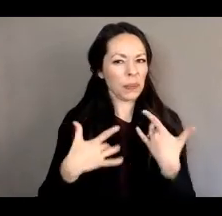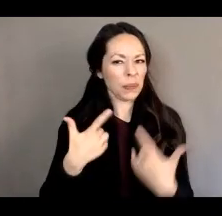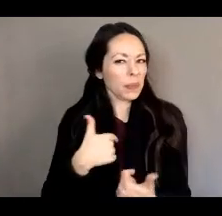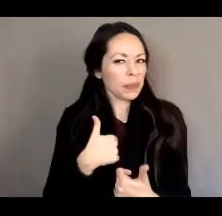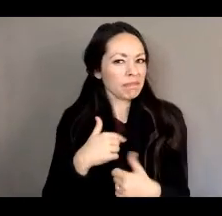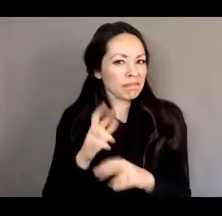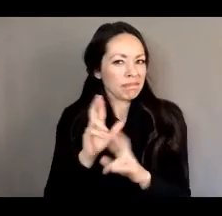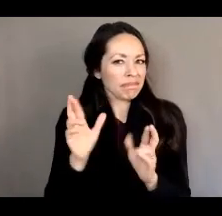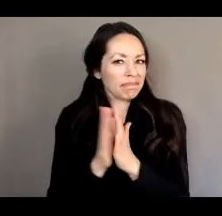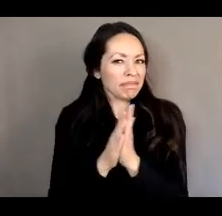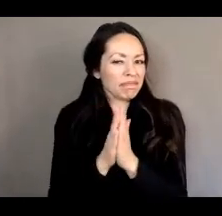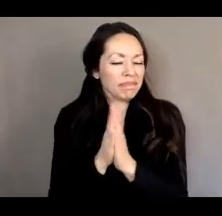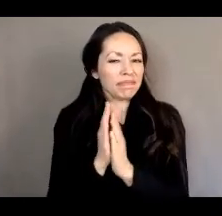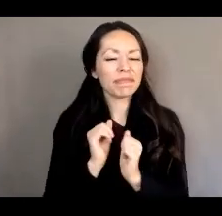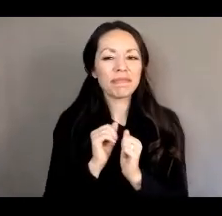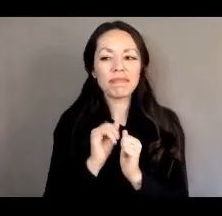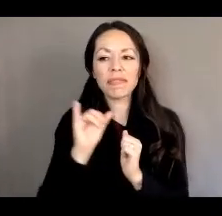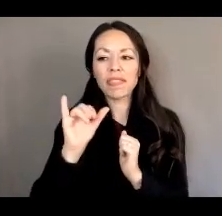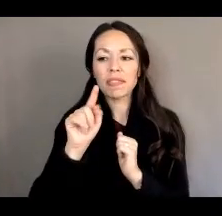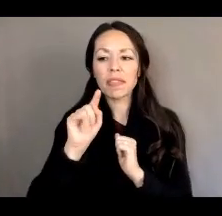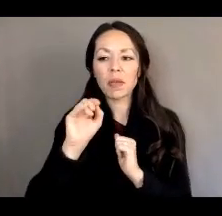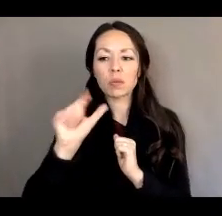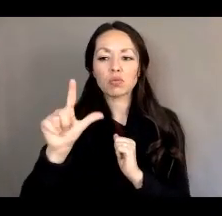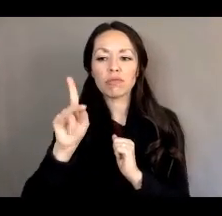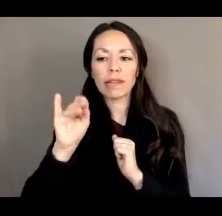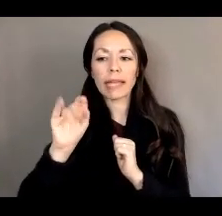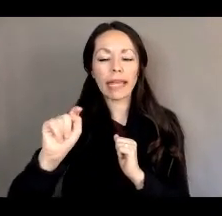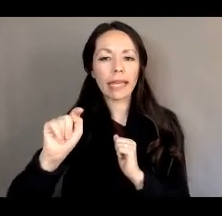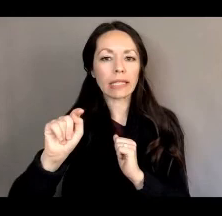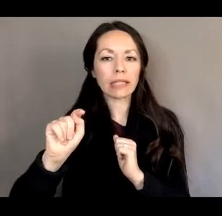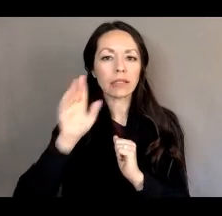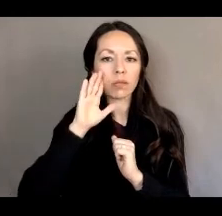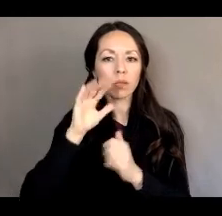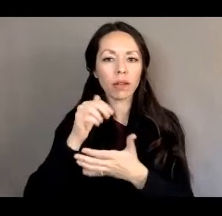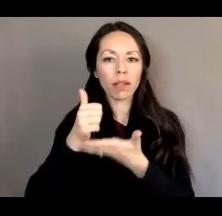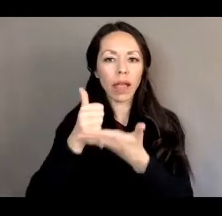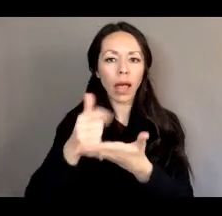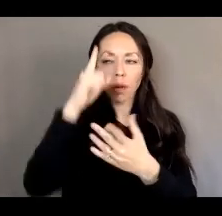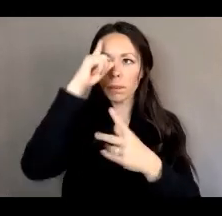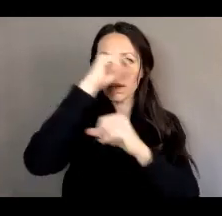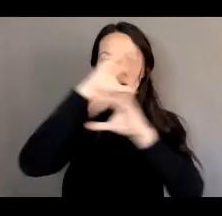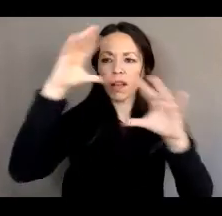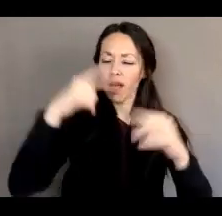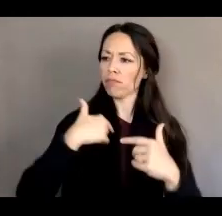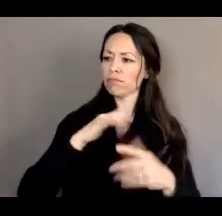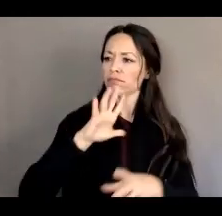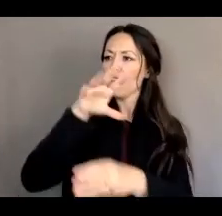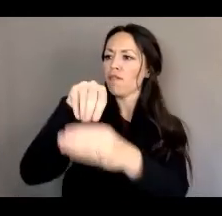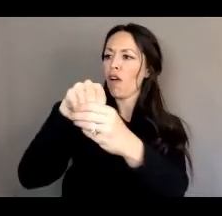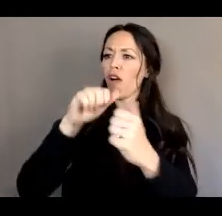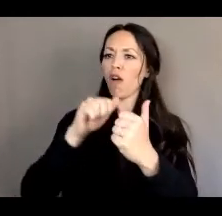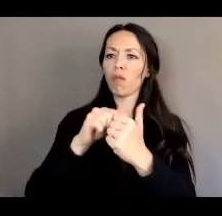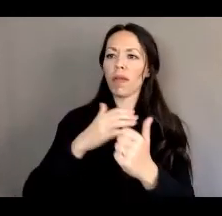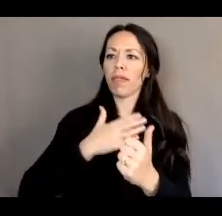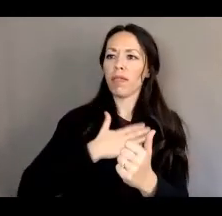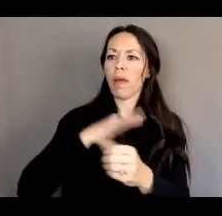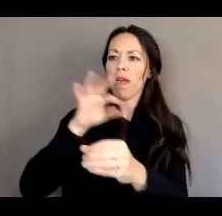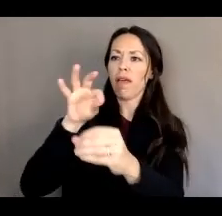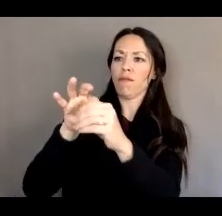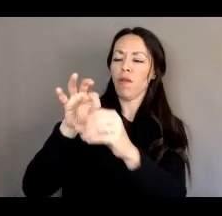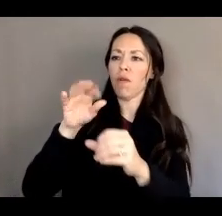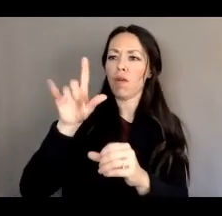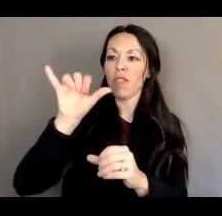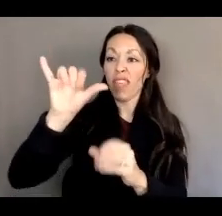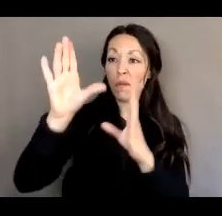you, uh, folks, uh, uh, an idea of how you can get engaged with your elected officials. We